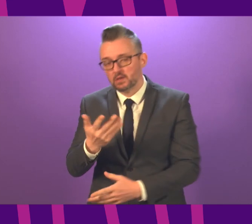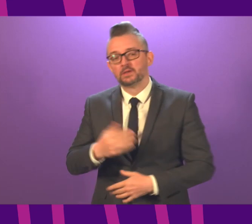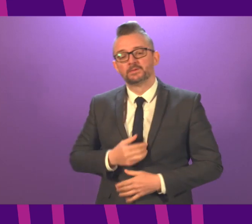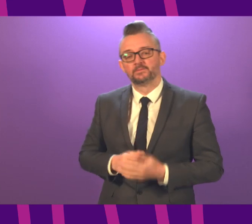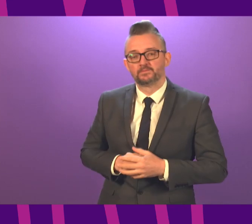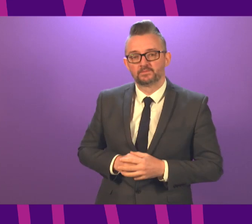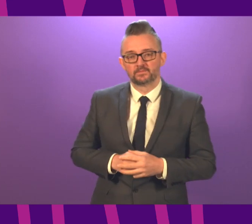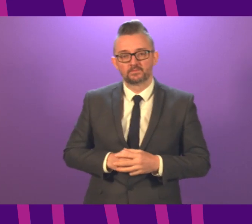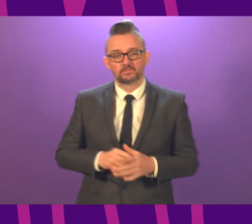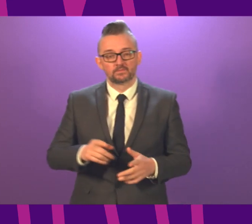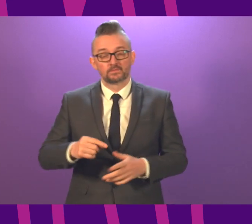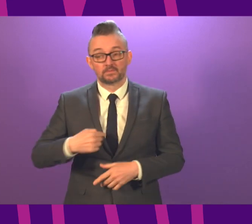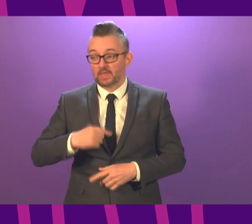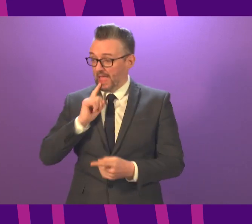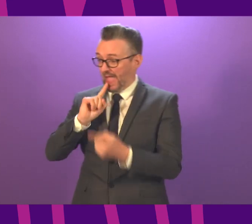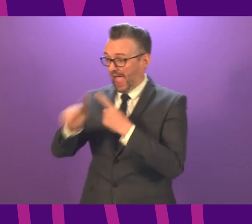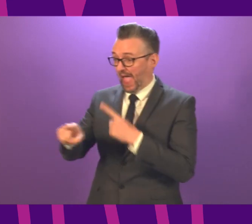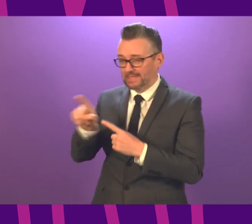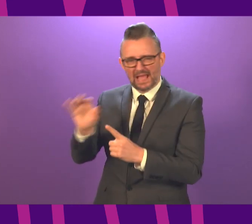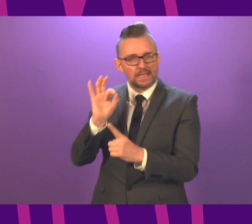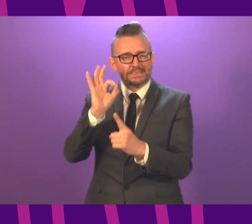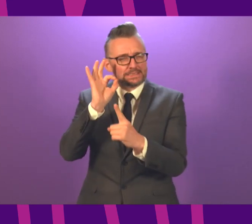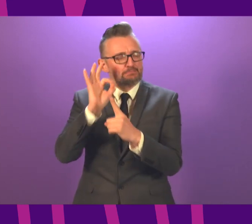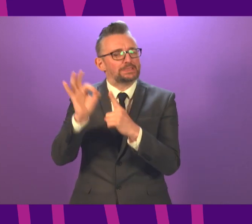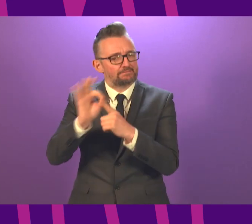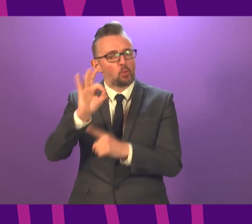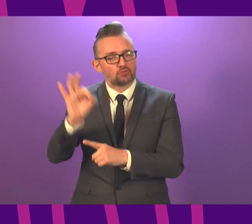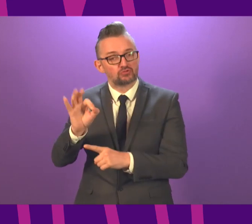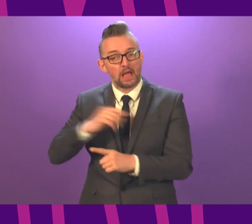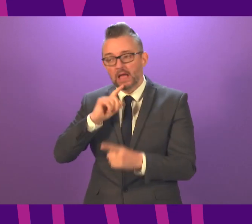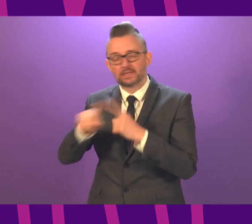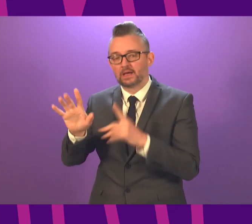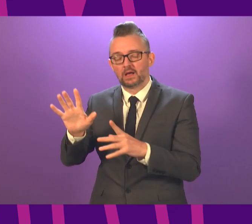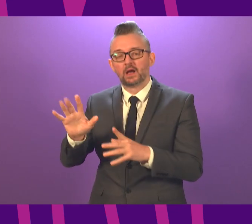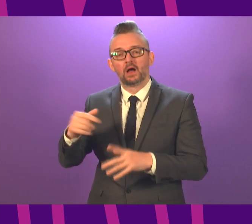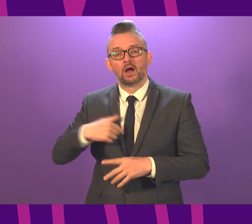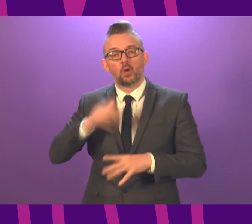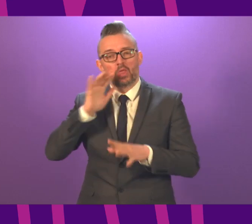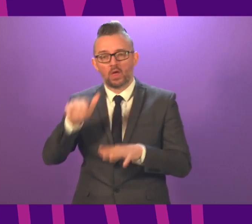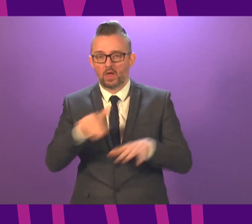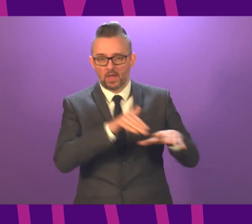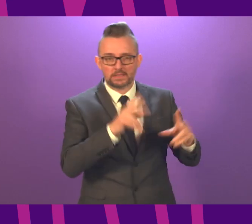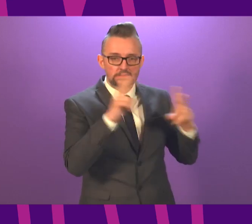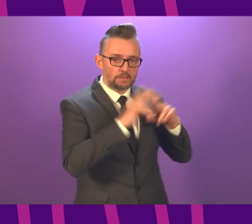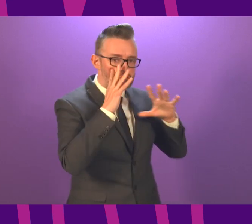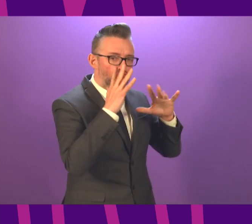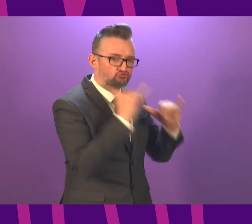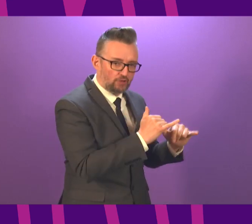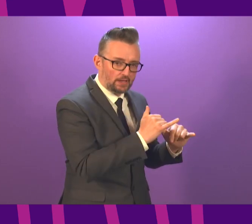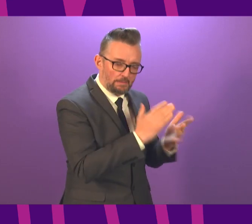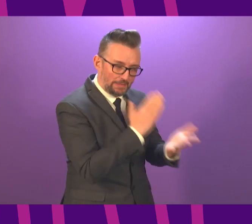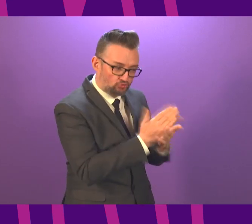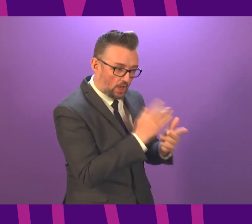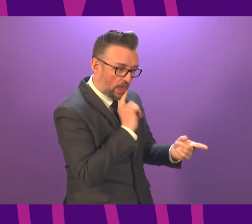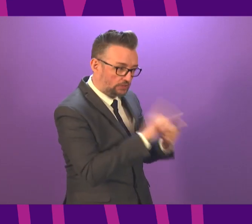Instead of seeking to give an answer to that very specific and very important question here, I'm going to go away and make sure I double-check and get the answer